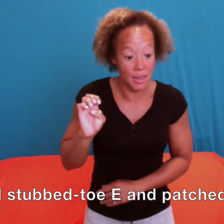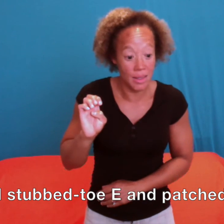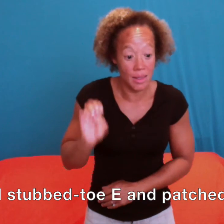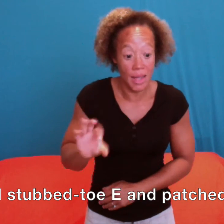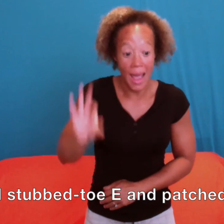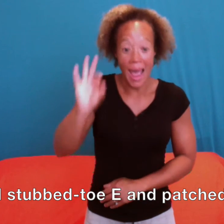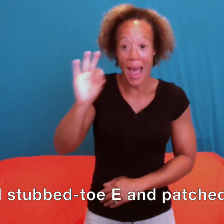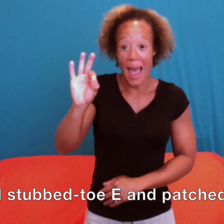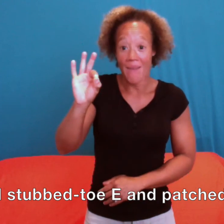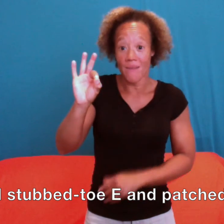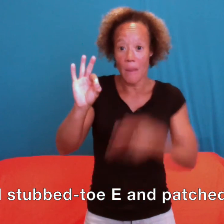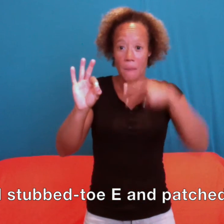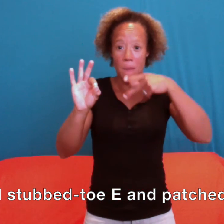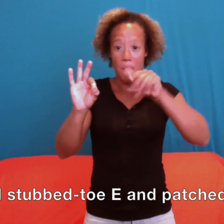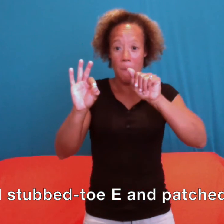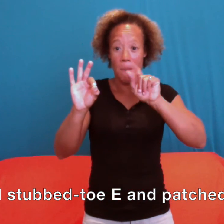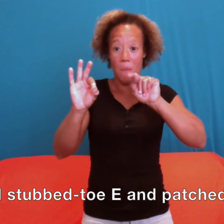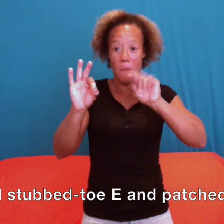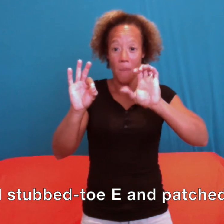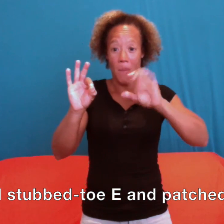And Patched Up F